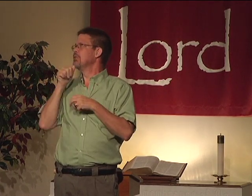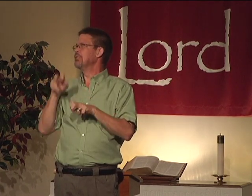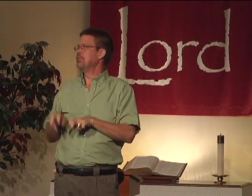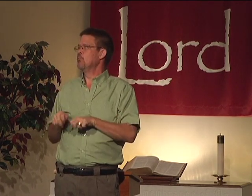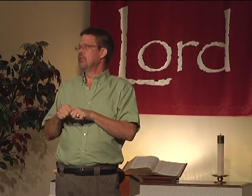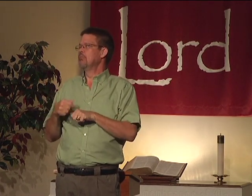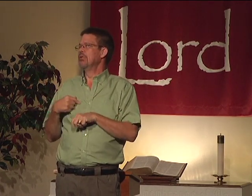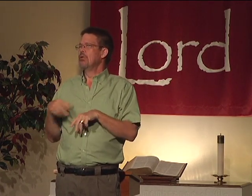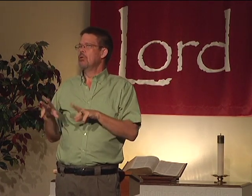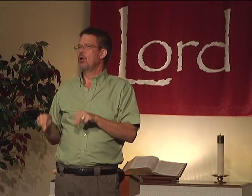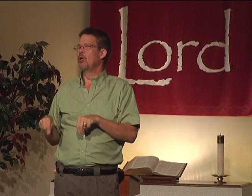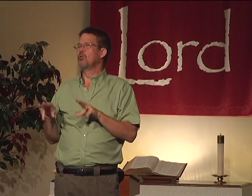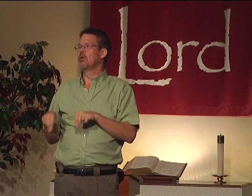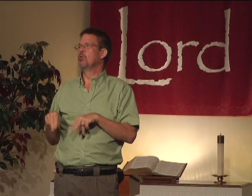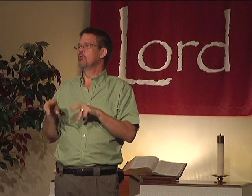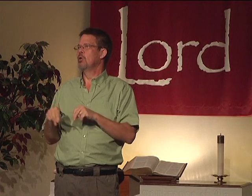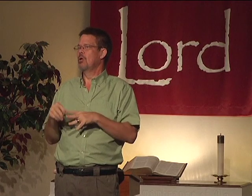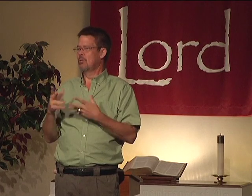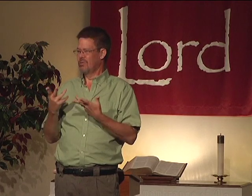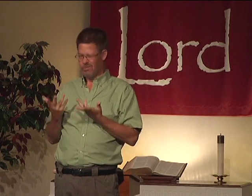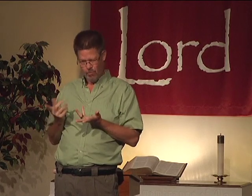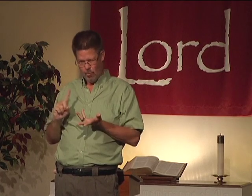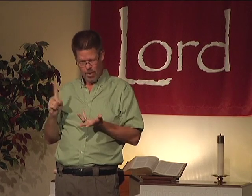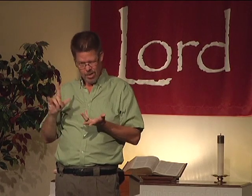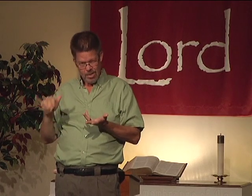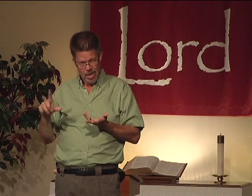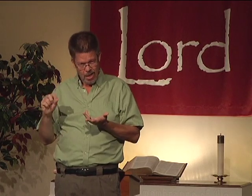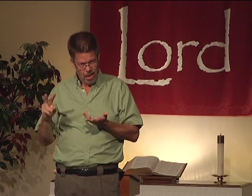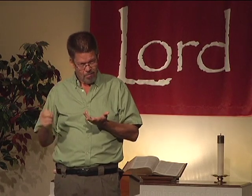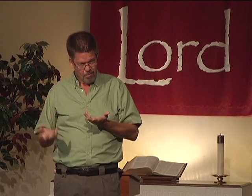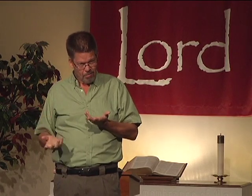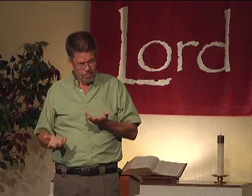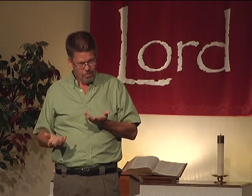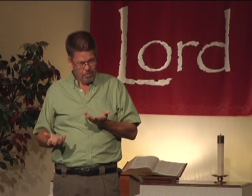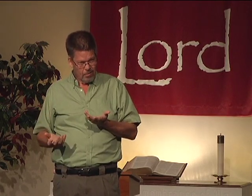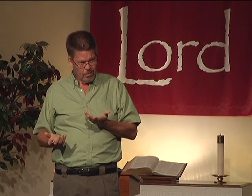rid of them. Please don't think he's next to that person. No, no, no. But is that love?